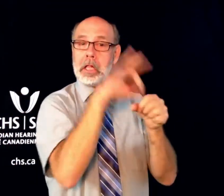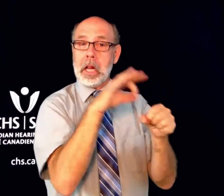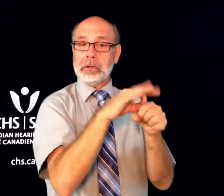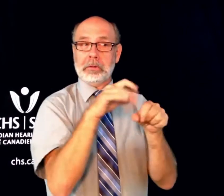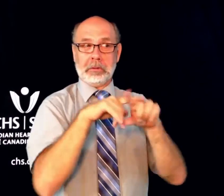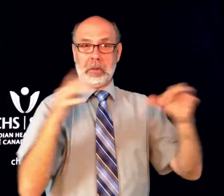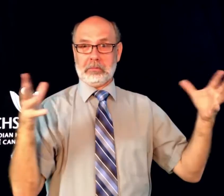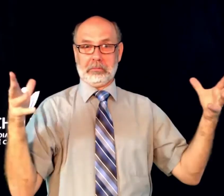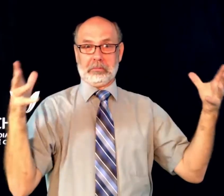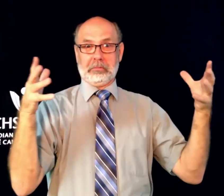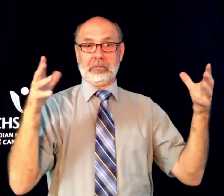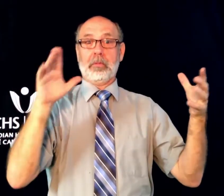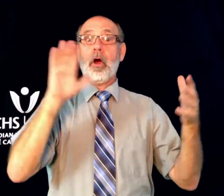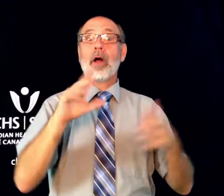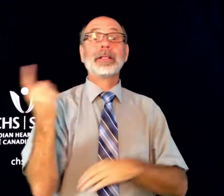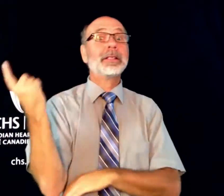well as school board elections.